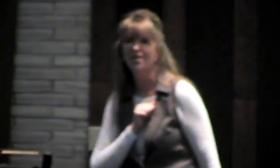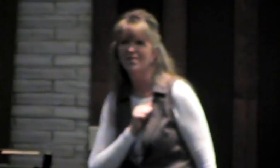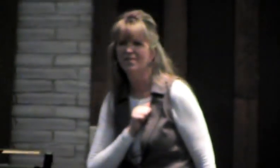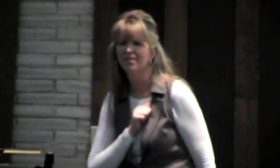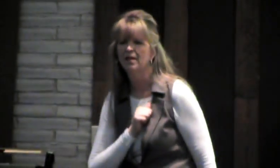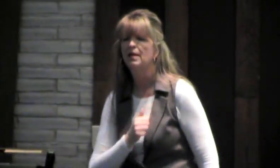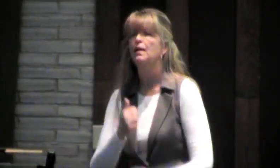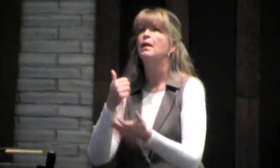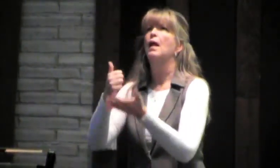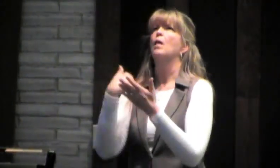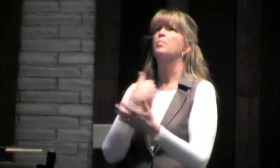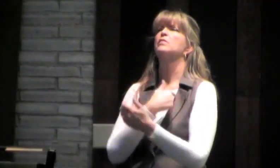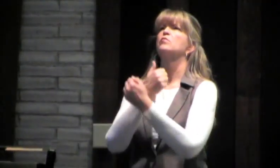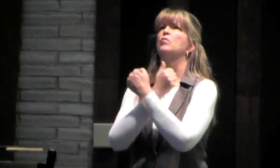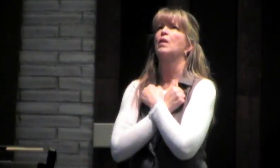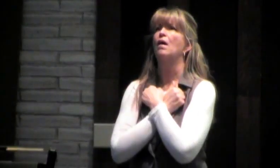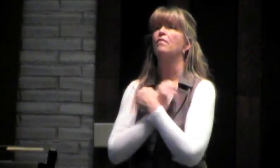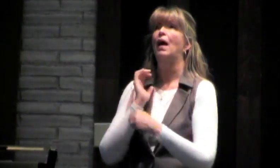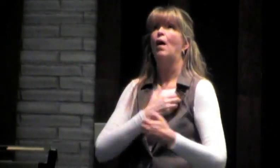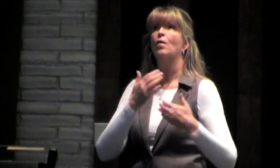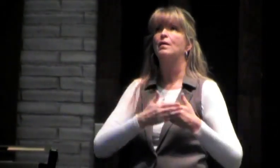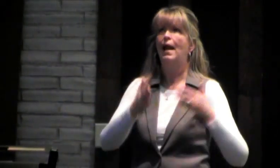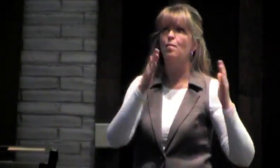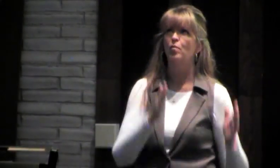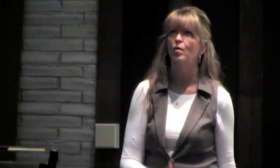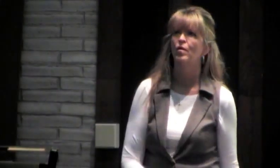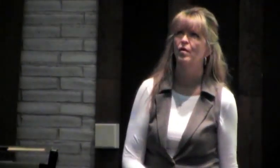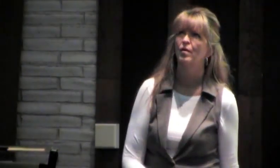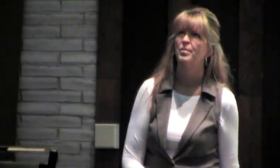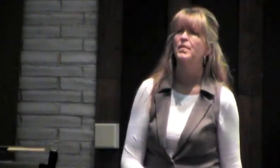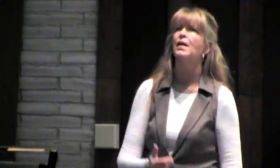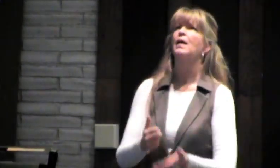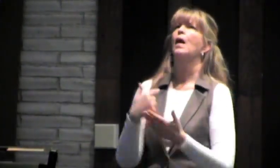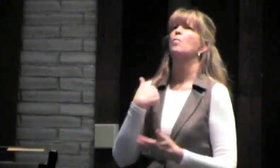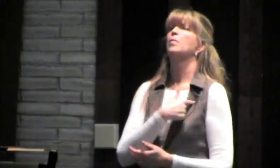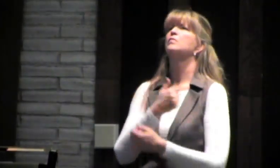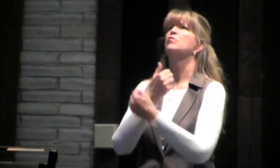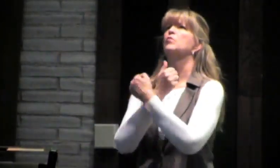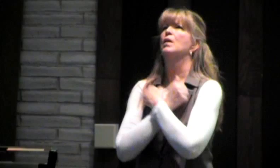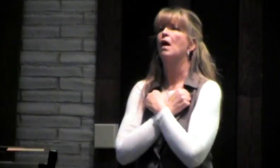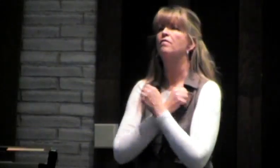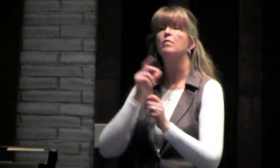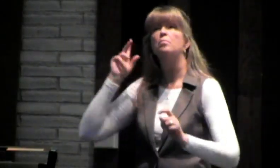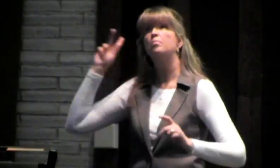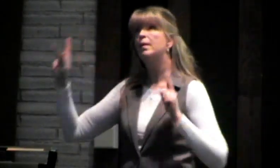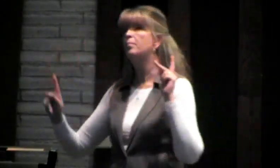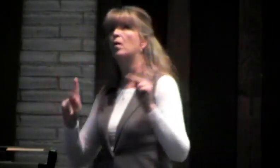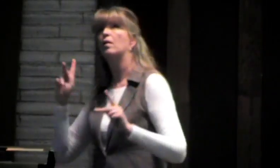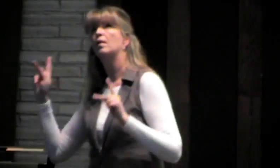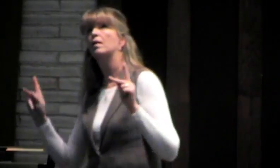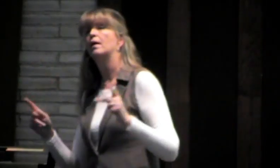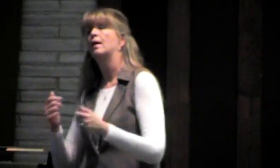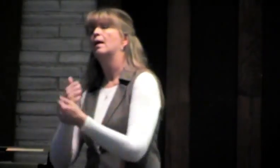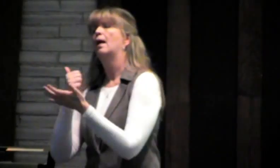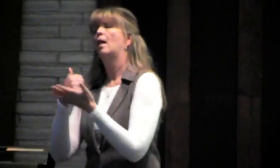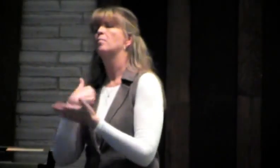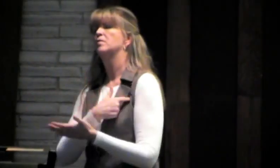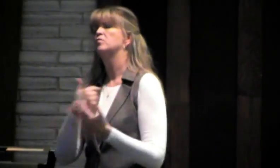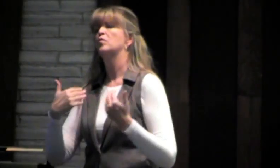us to love ourselves and help us to love our neighbors. Help us to love people